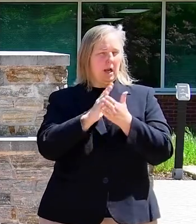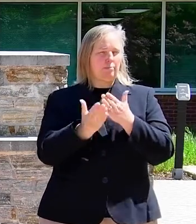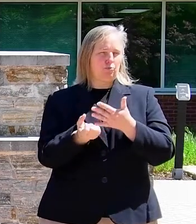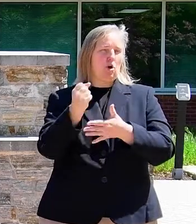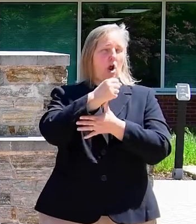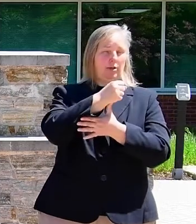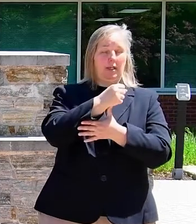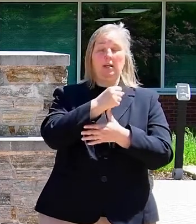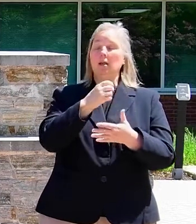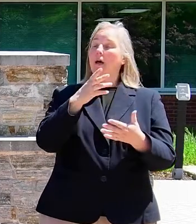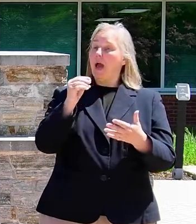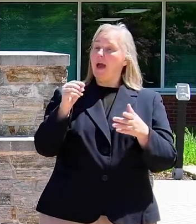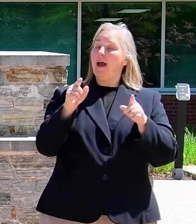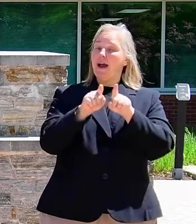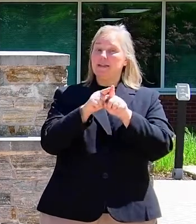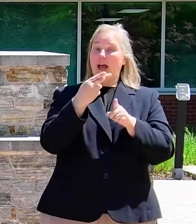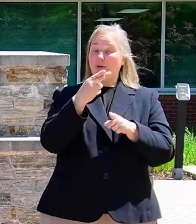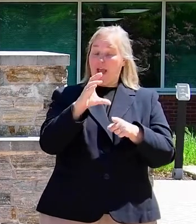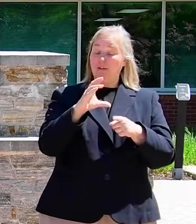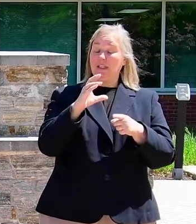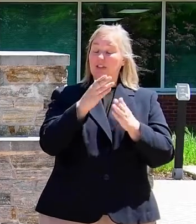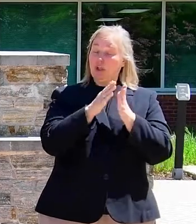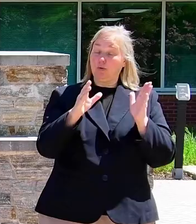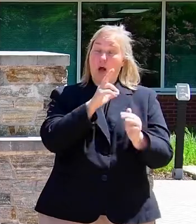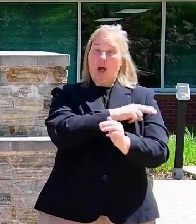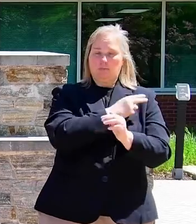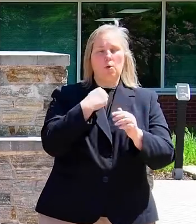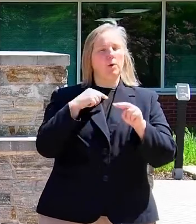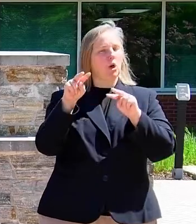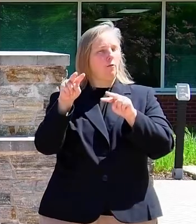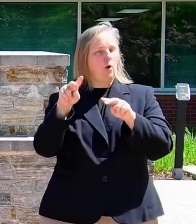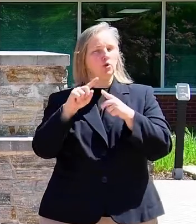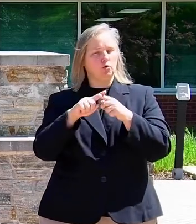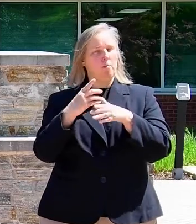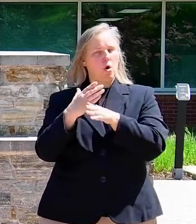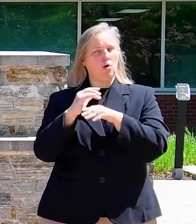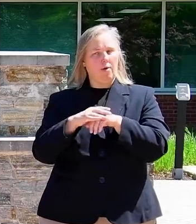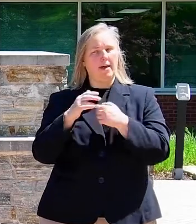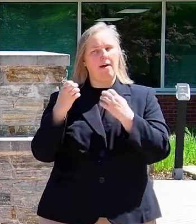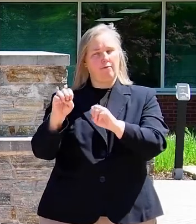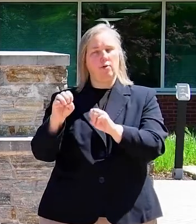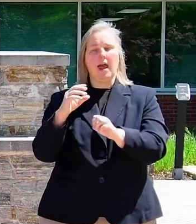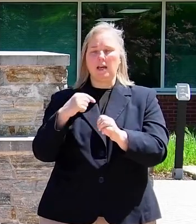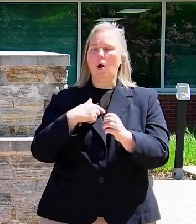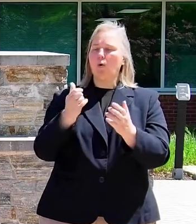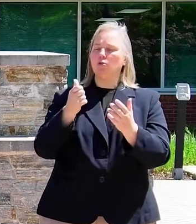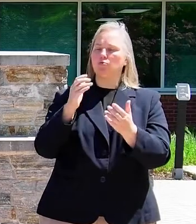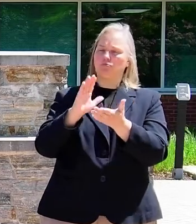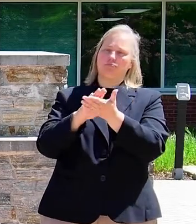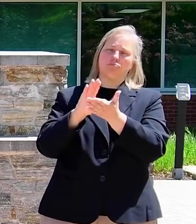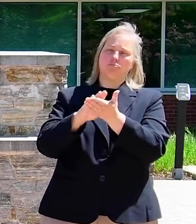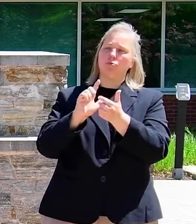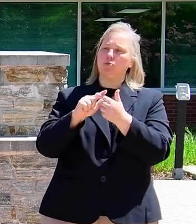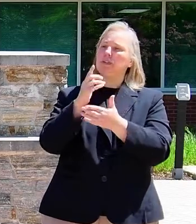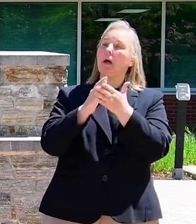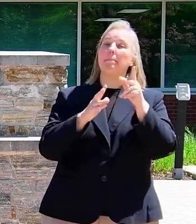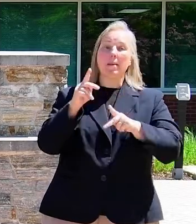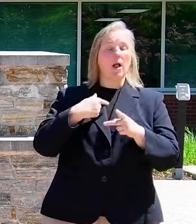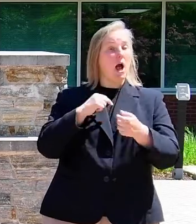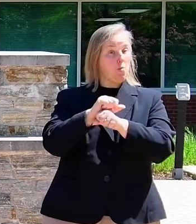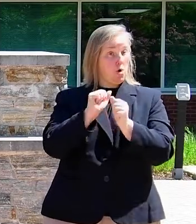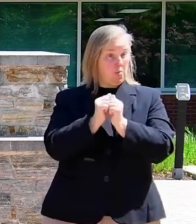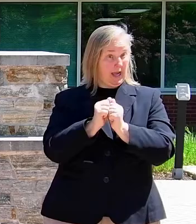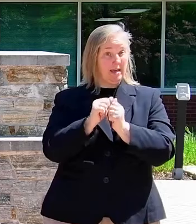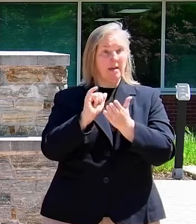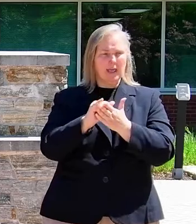County General Hospital, we look forward to partnering on this effort is incredibly important. And I do want to give a shout out to some of the folks that I work with that